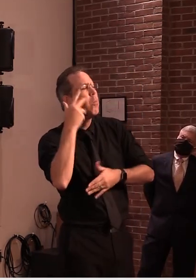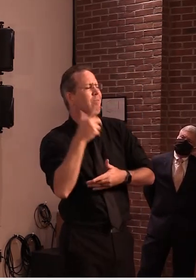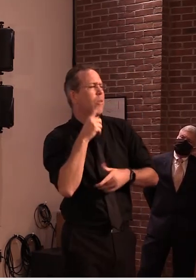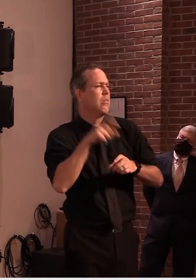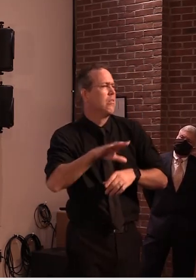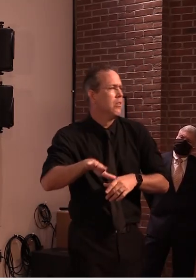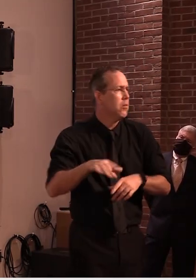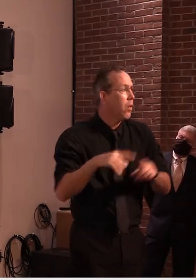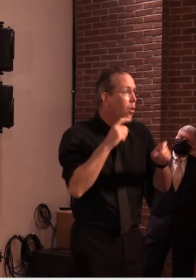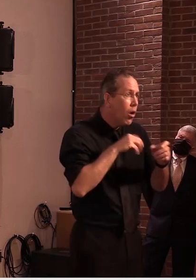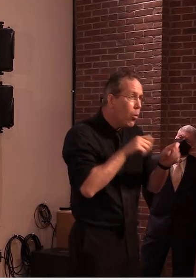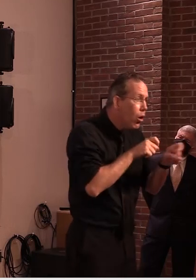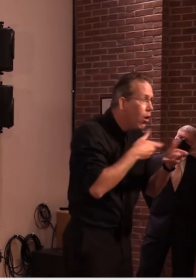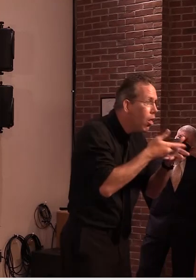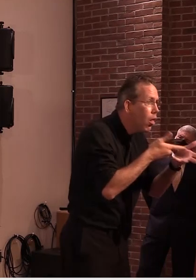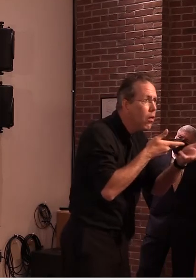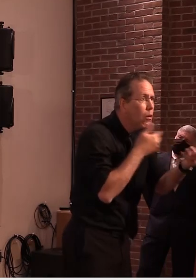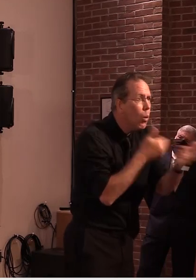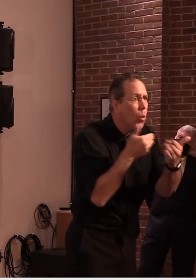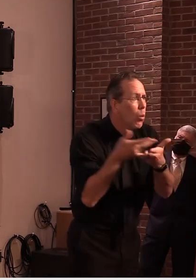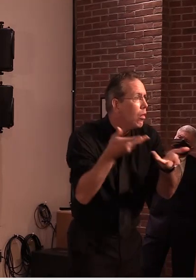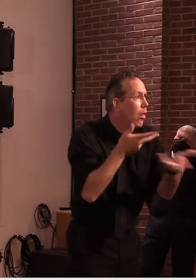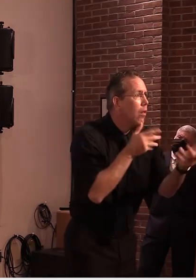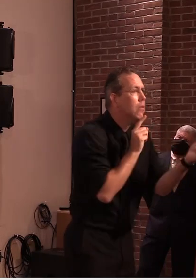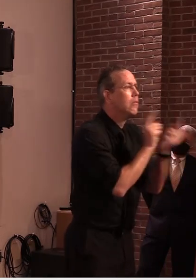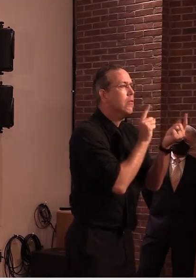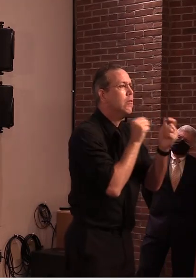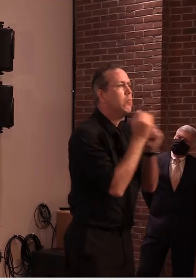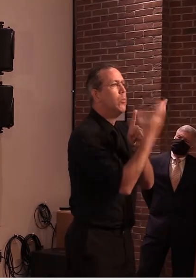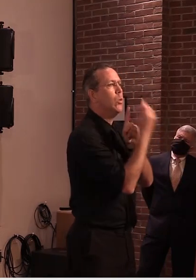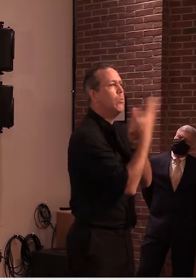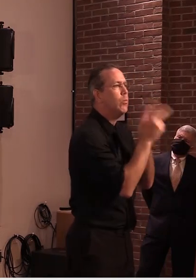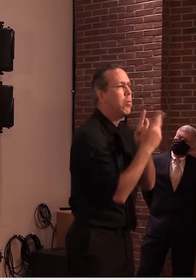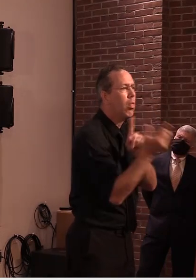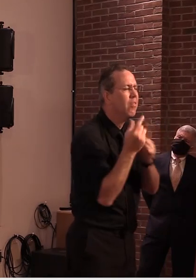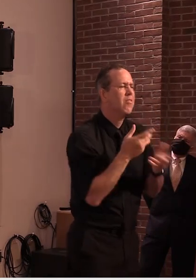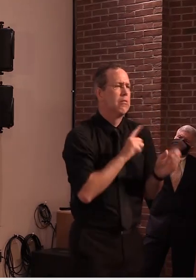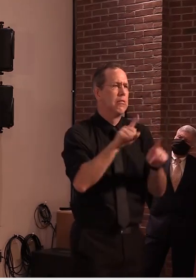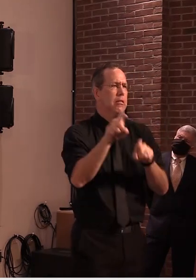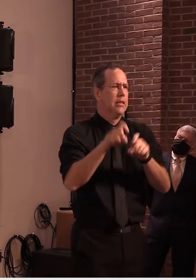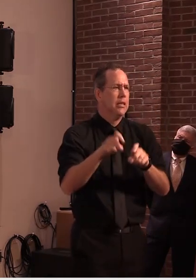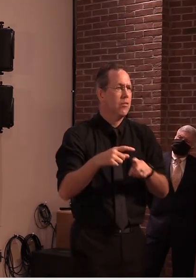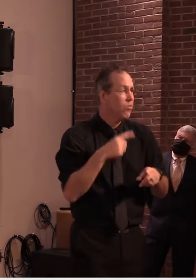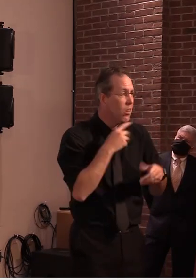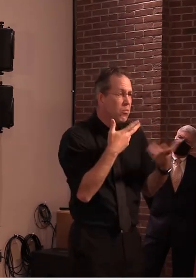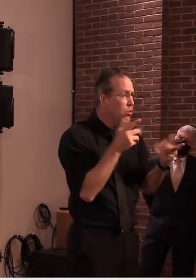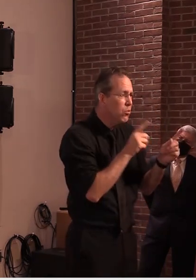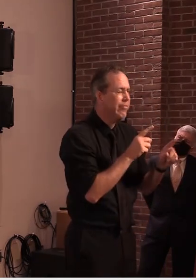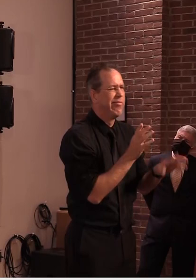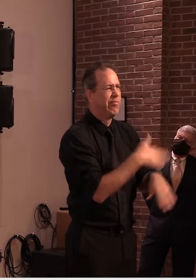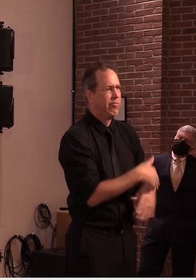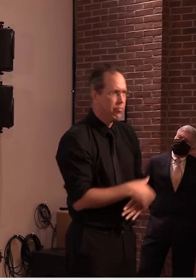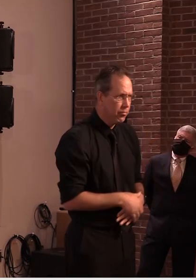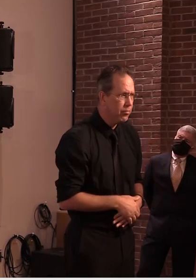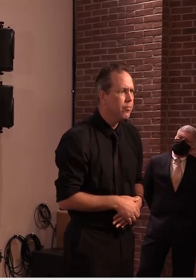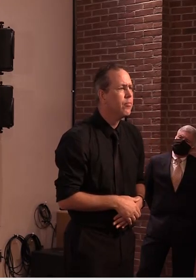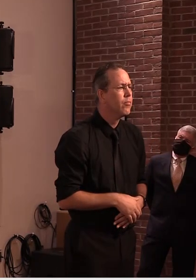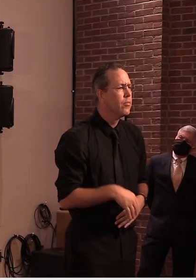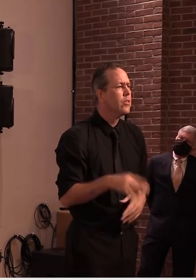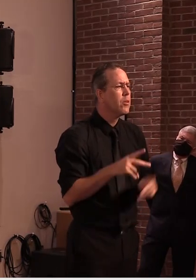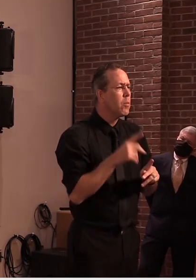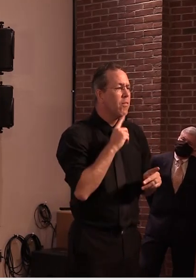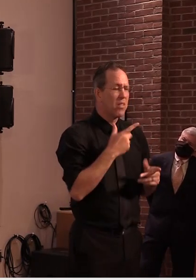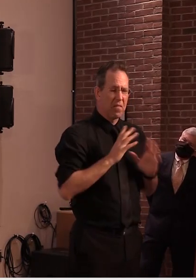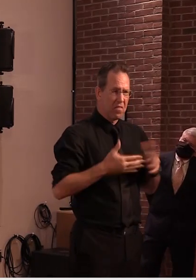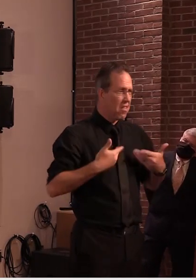there are people in the state who have a purpose for their testing even if they're asymptomatic